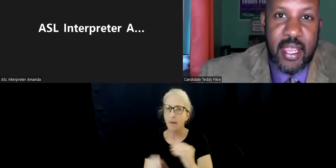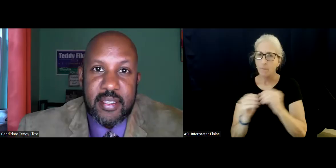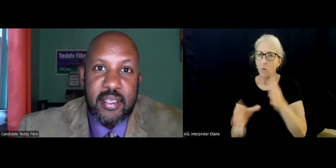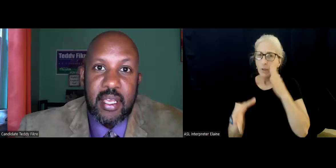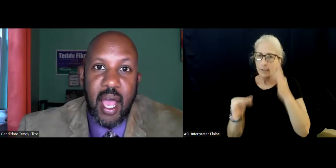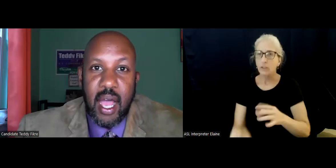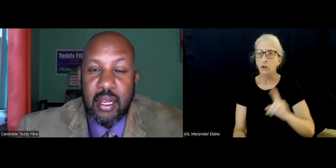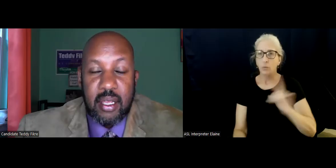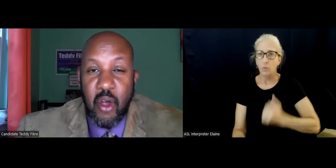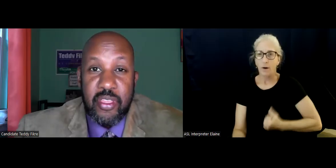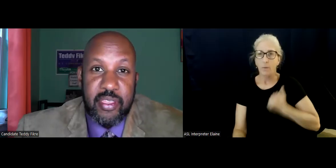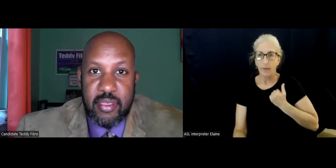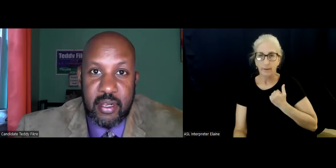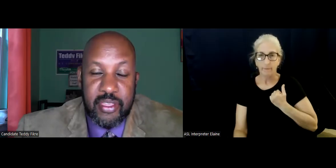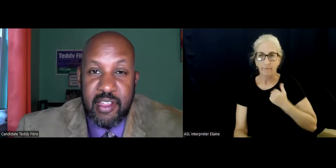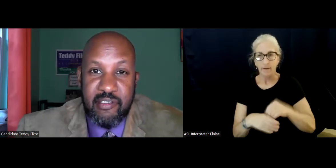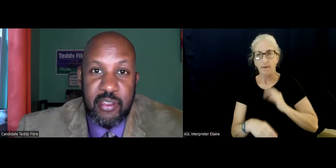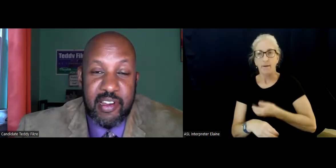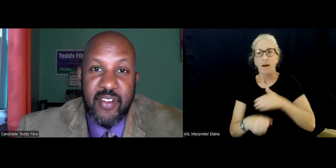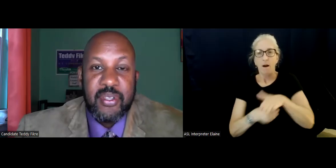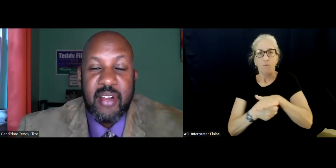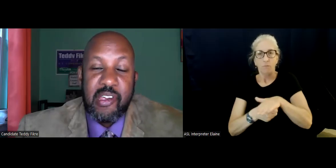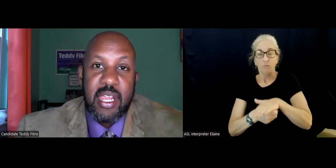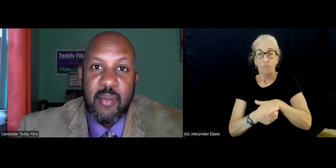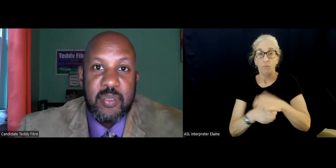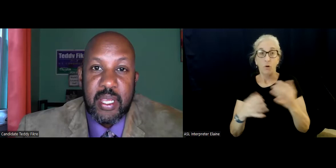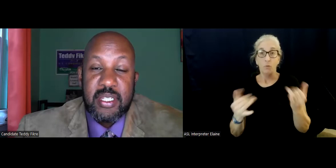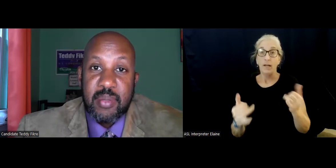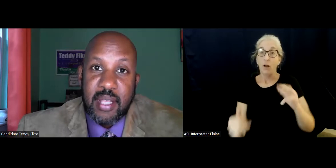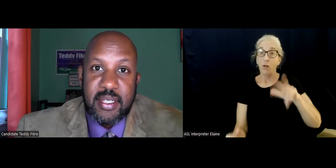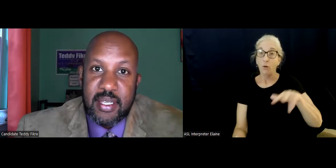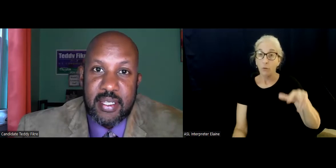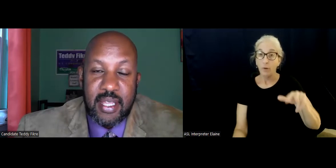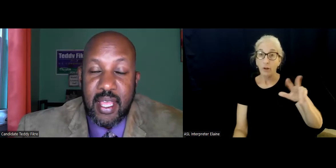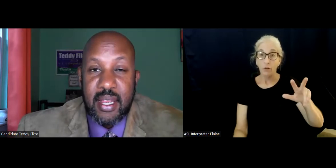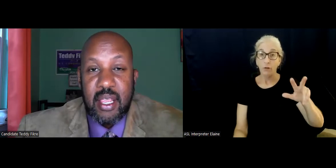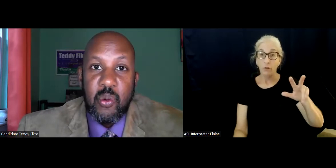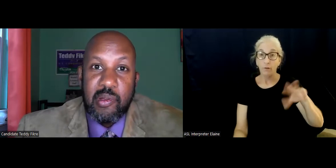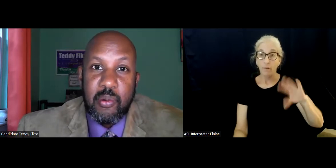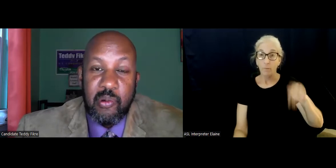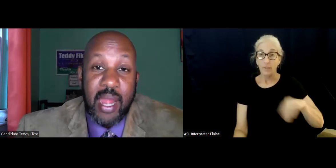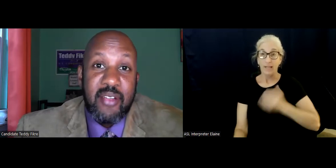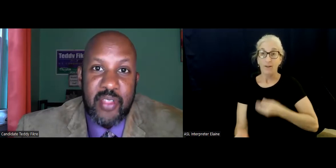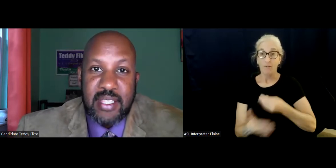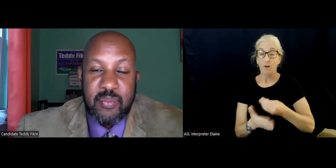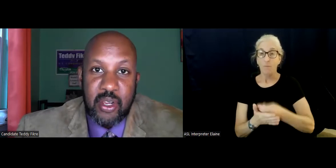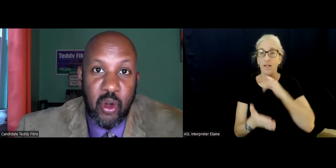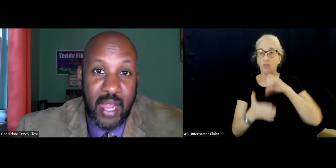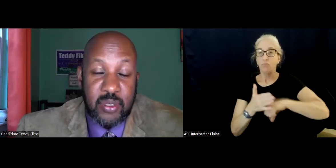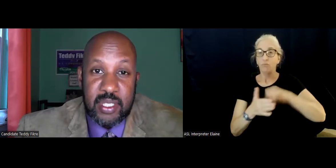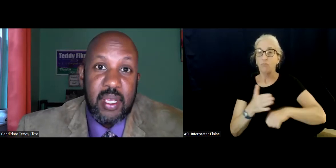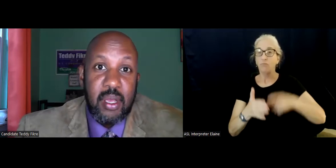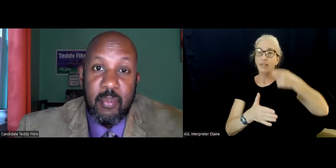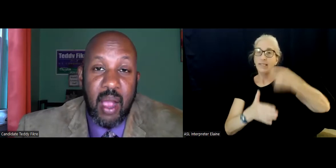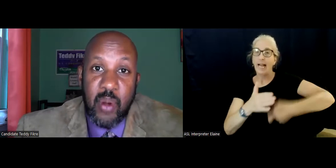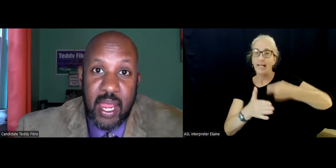As a stance, over, you know, 33 or 35 percent of our income is being shipped out to DC, and then we're waiting for that to be doled